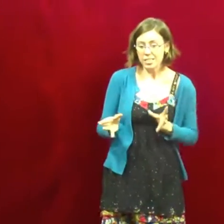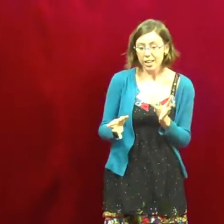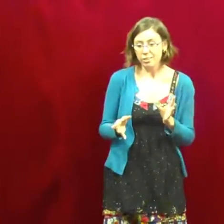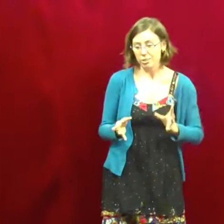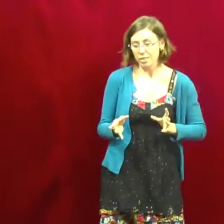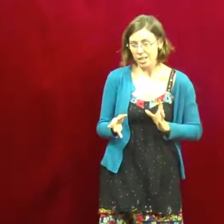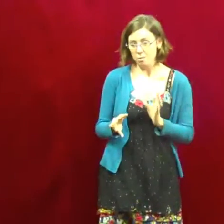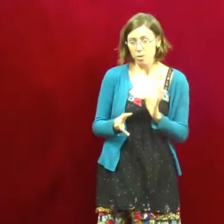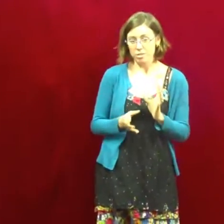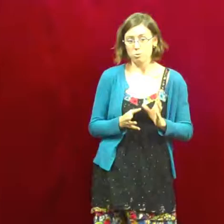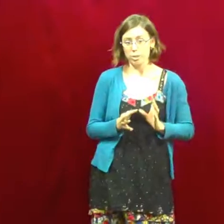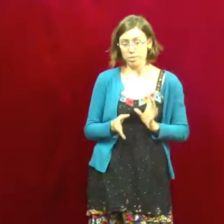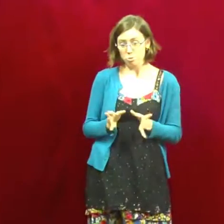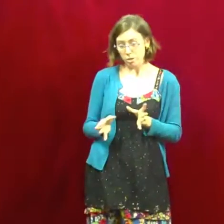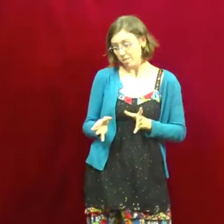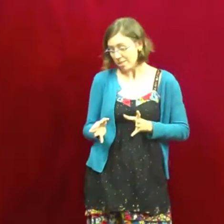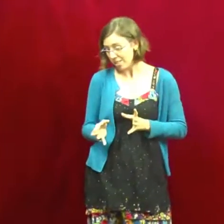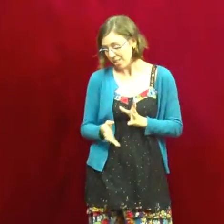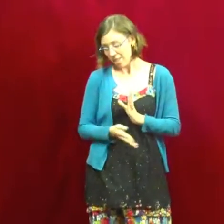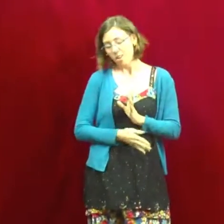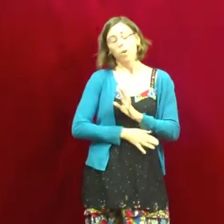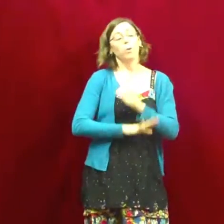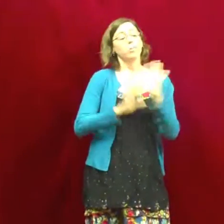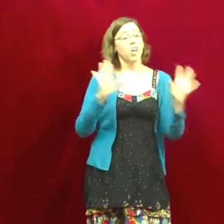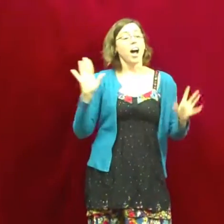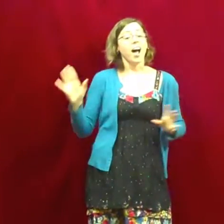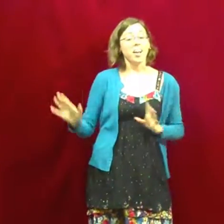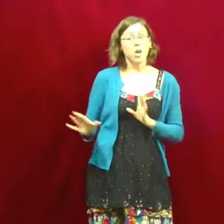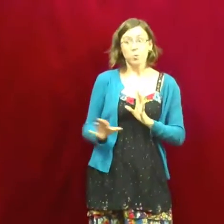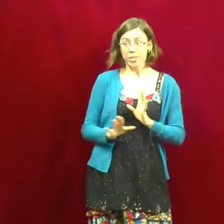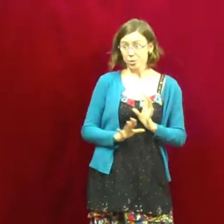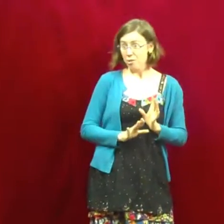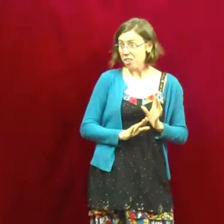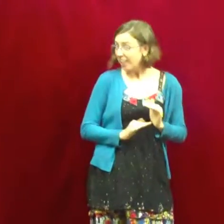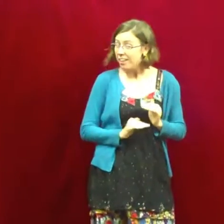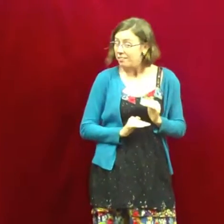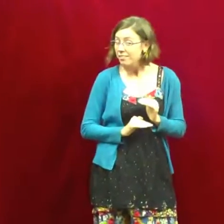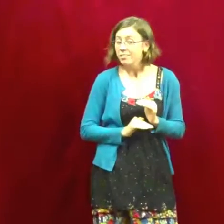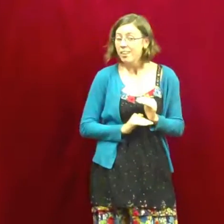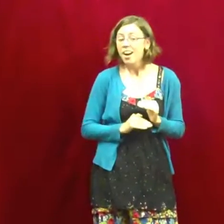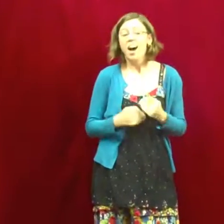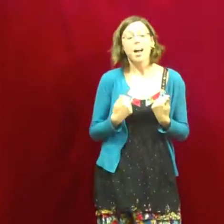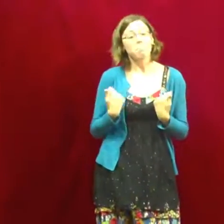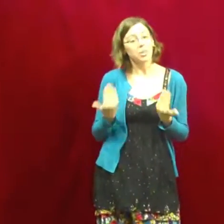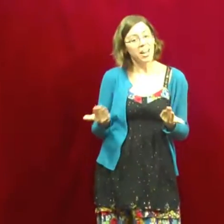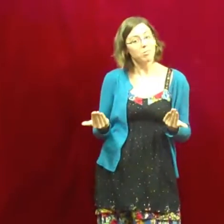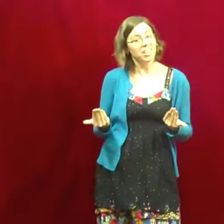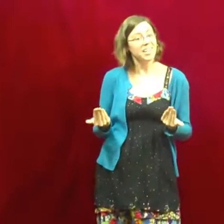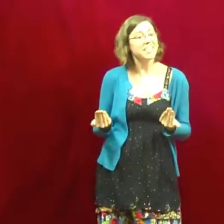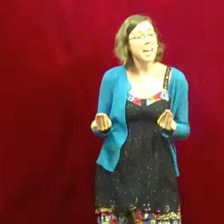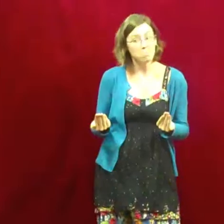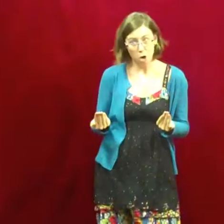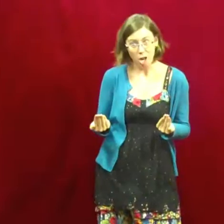characters in it was Drizit Duarden, which I know what you're all thinking. I'm pronouncing his name wrong.